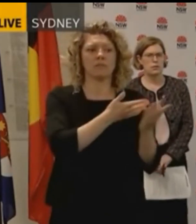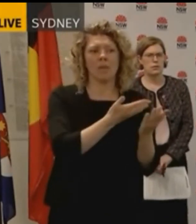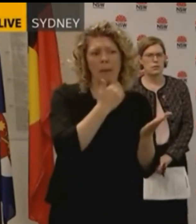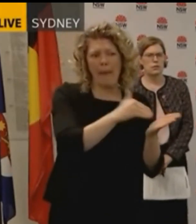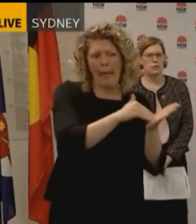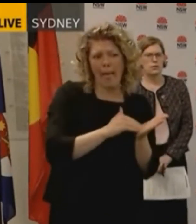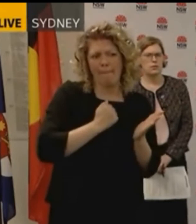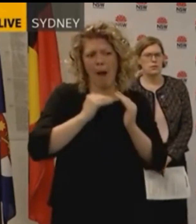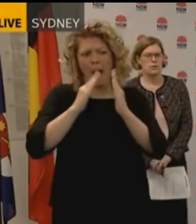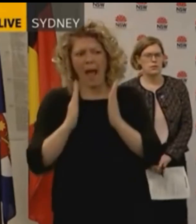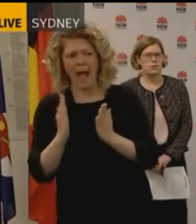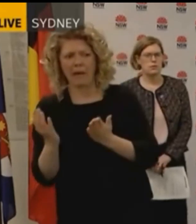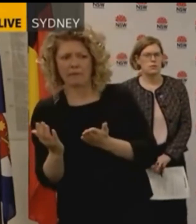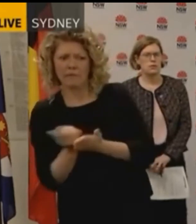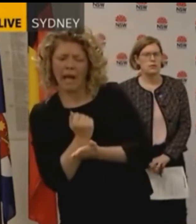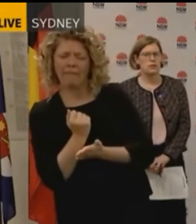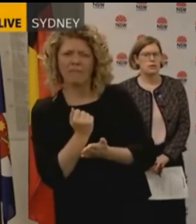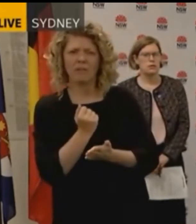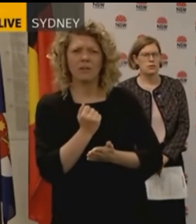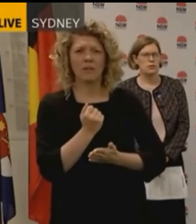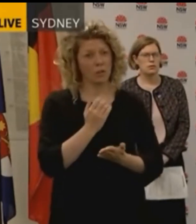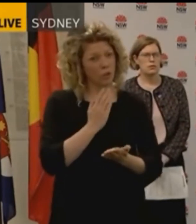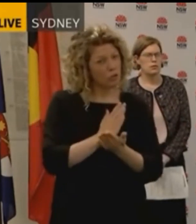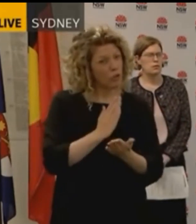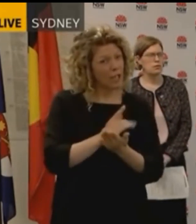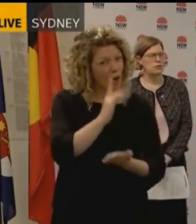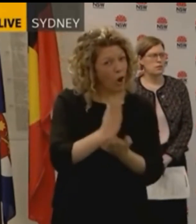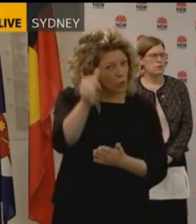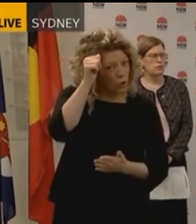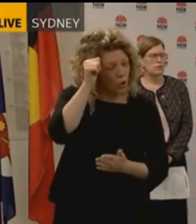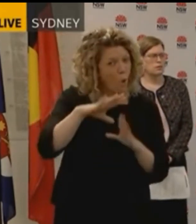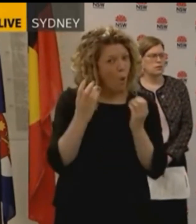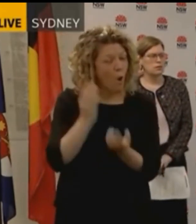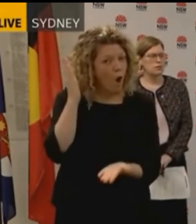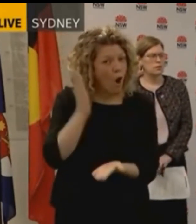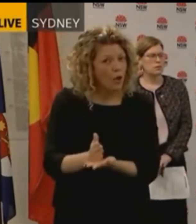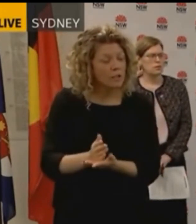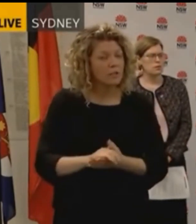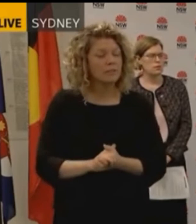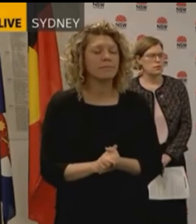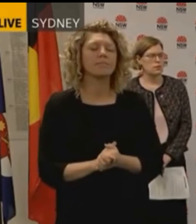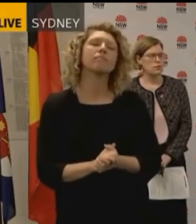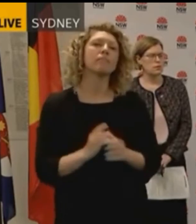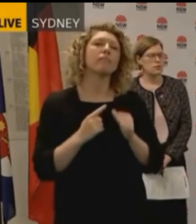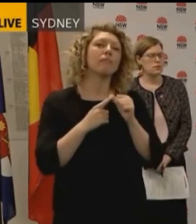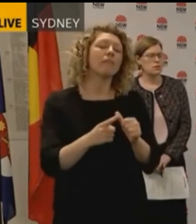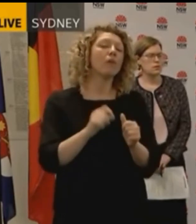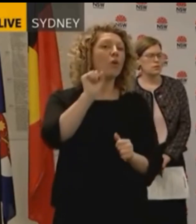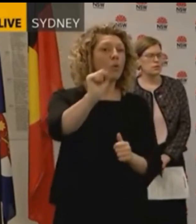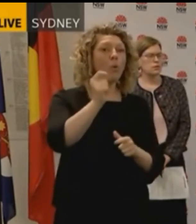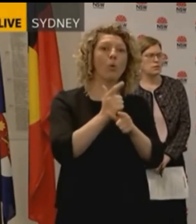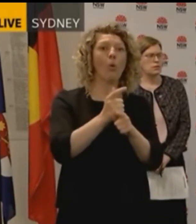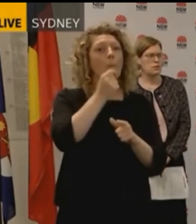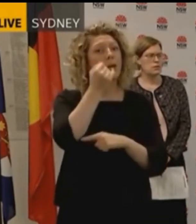Badgerys Creek. Can you hand on heart right now so you didn't know what he was up to? Firstly, one of the facts in your question is actually incorrect, but in any